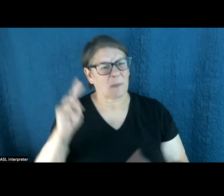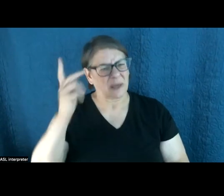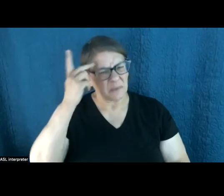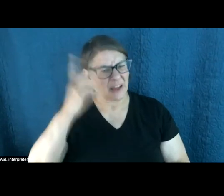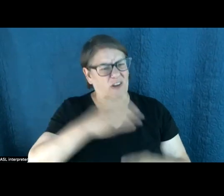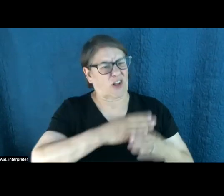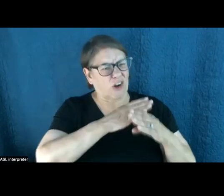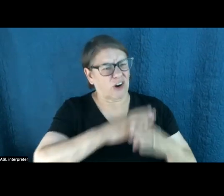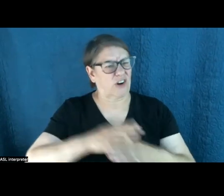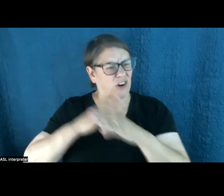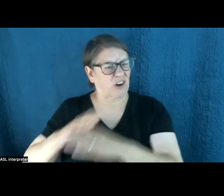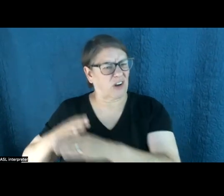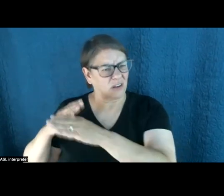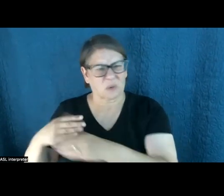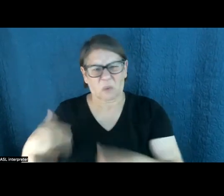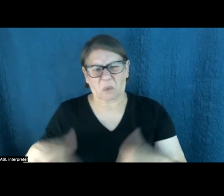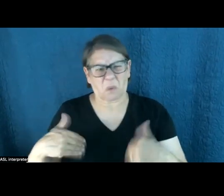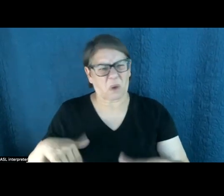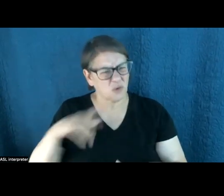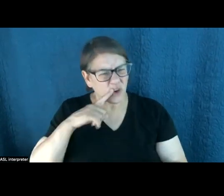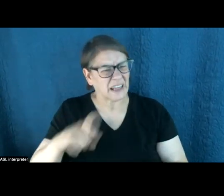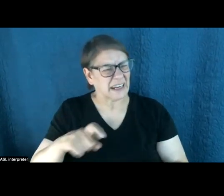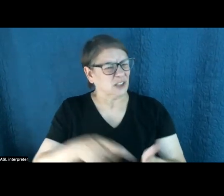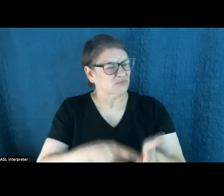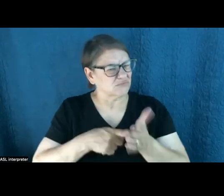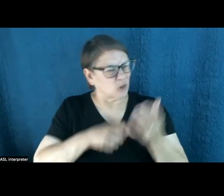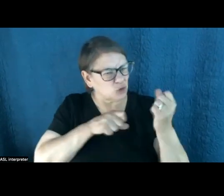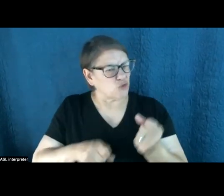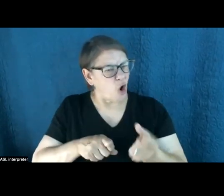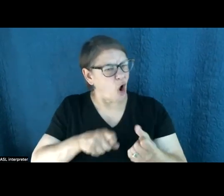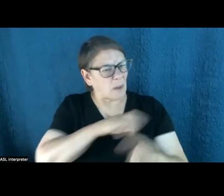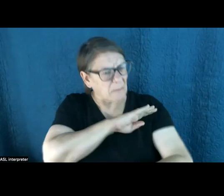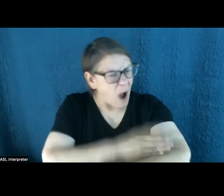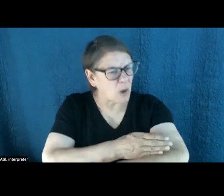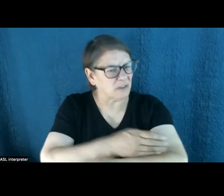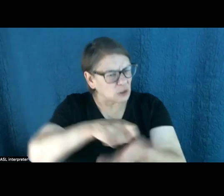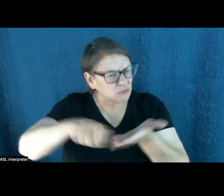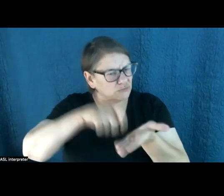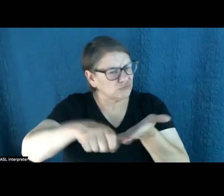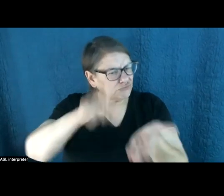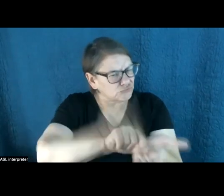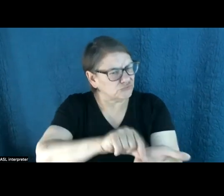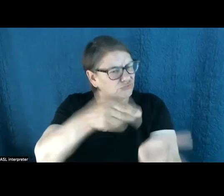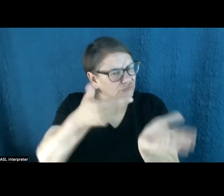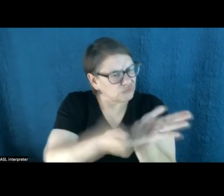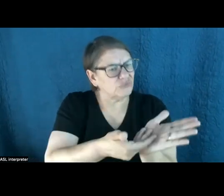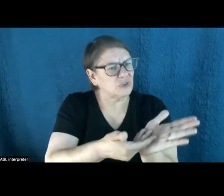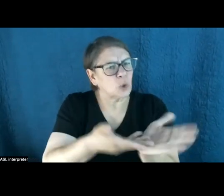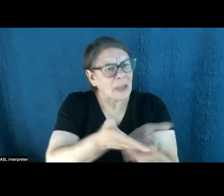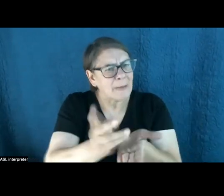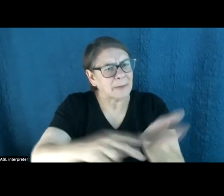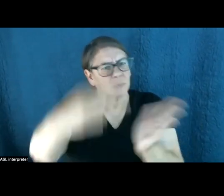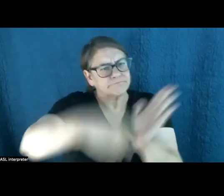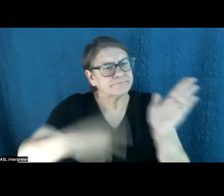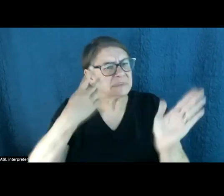require a lot of extremely powerful journalism to help people see what is really happening with our climate and very importantly, what's really happening with our